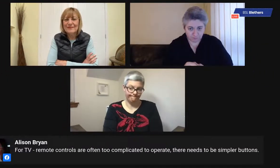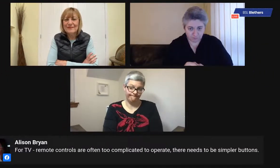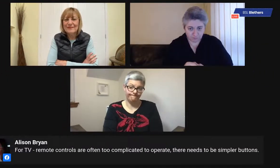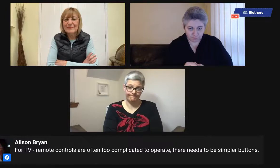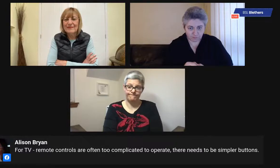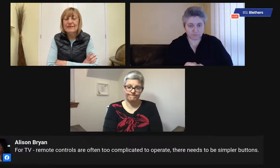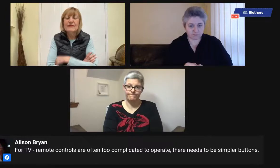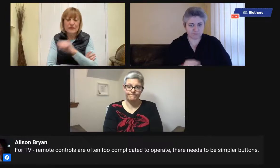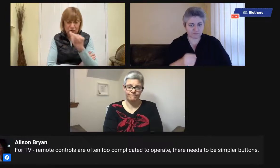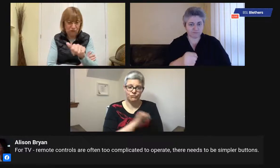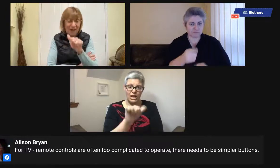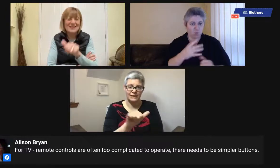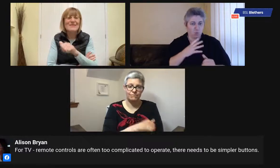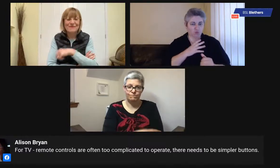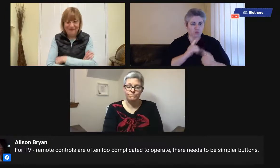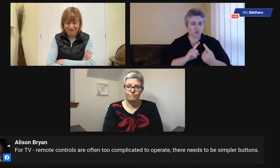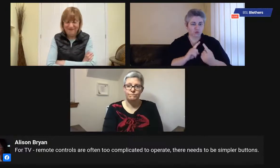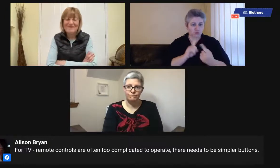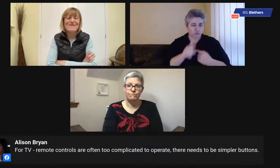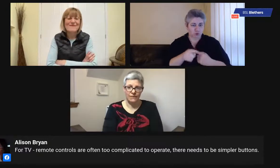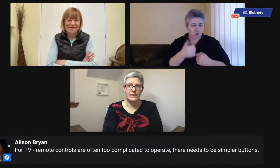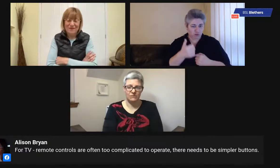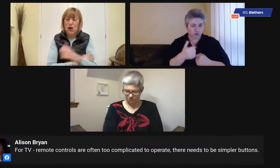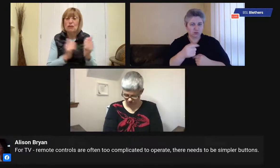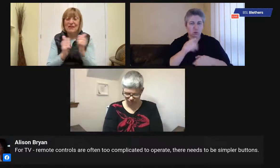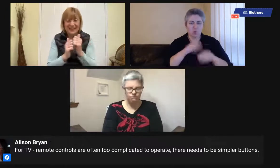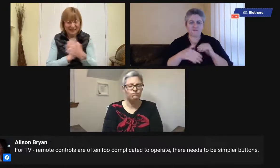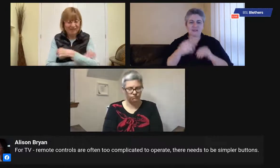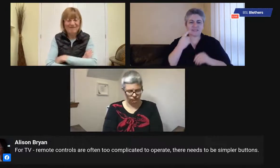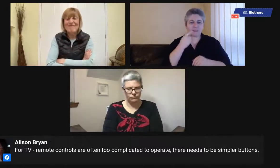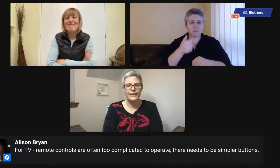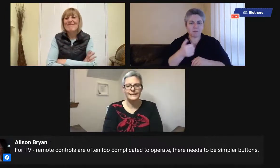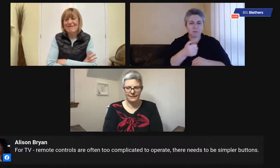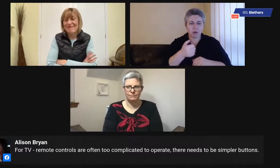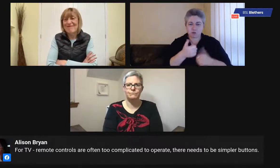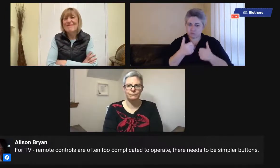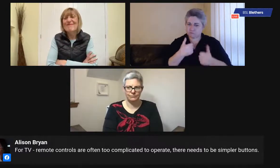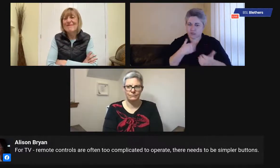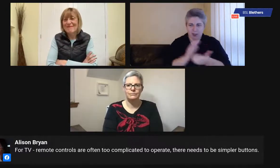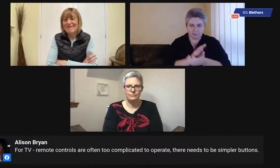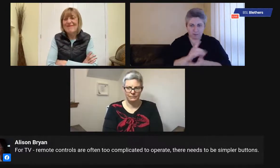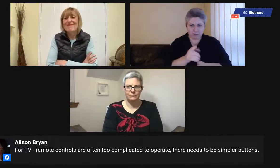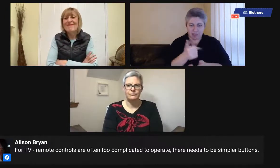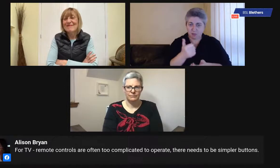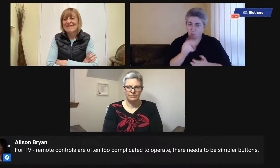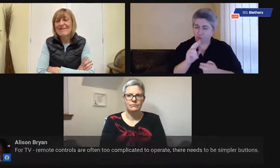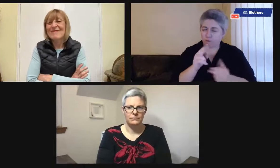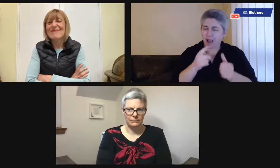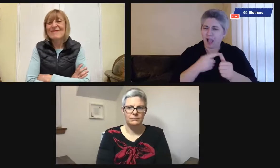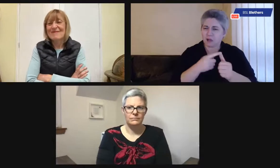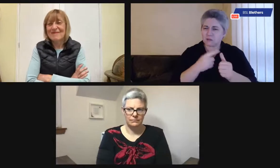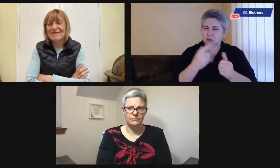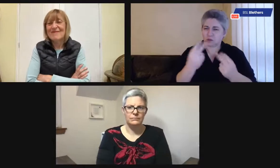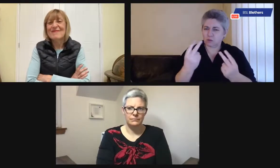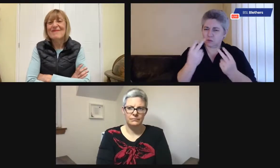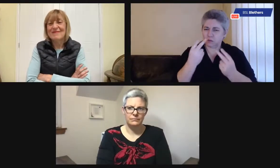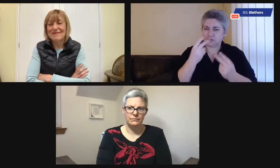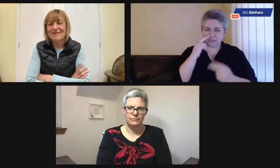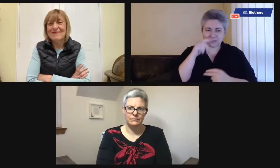a question about for the TV remote, often too complicated to operate, and they need to be simpler buttons. I think we've kind of